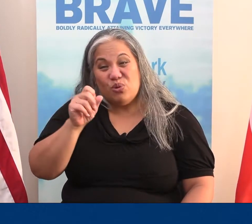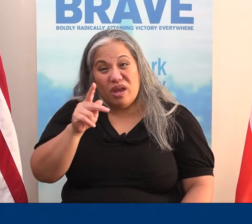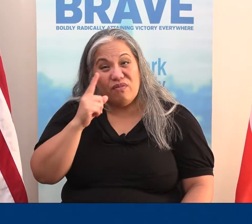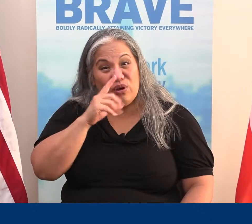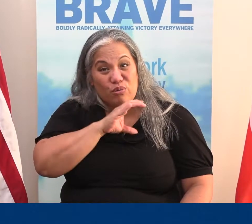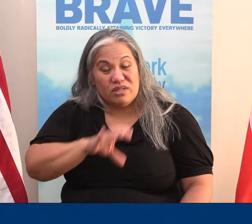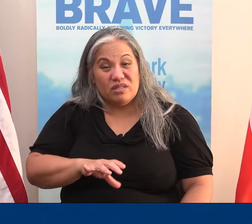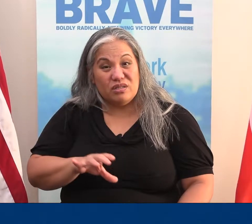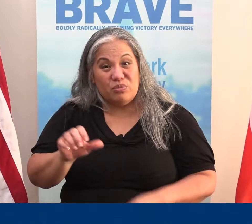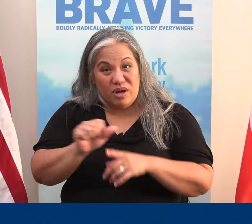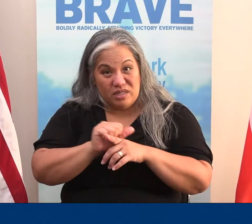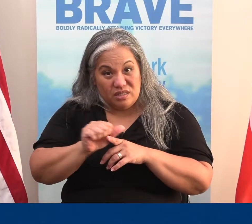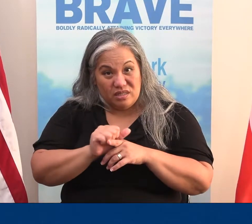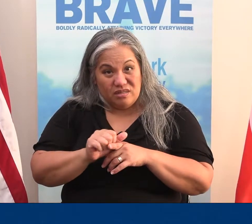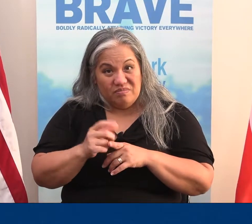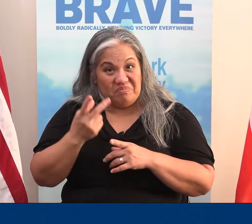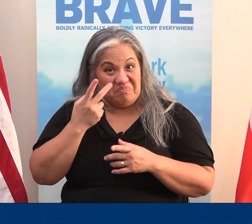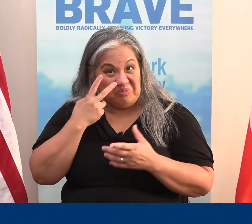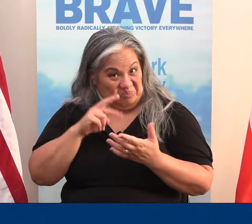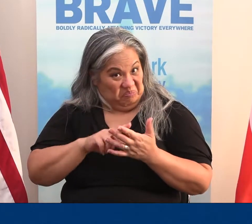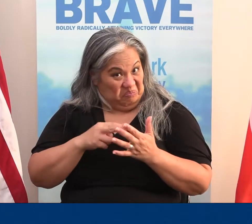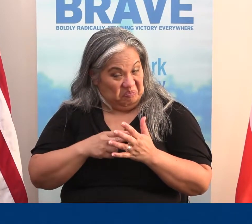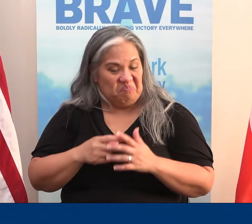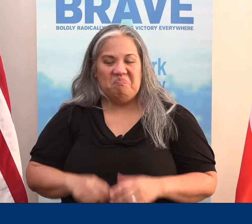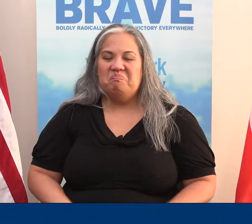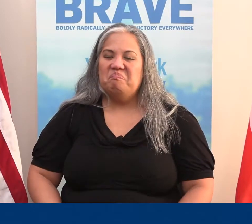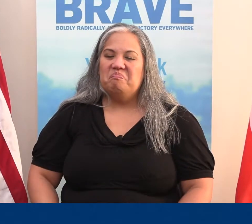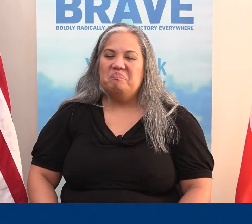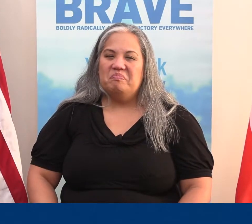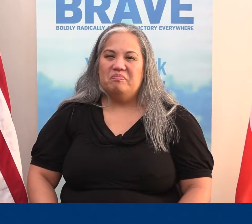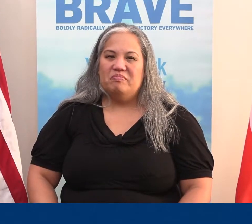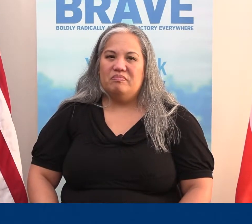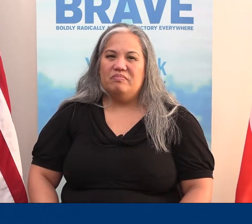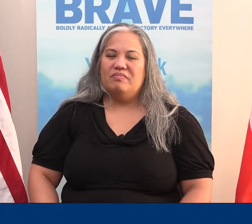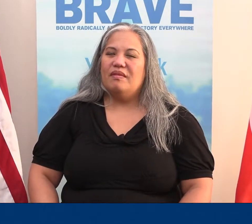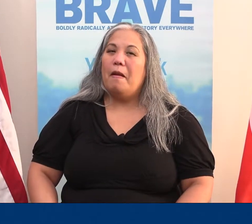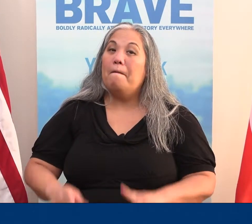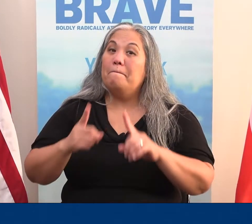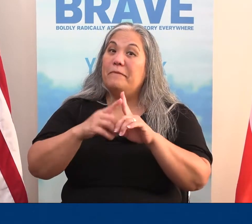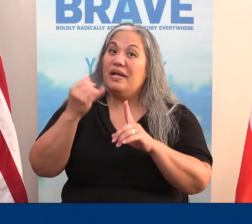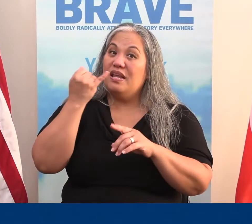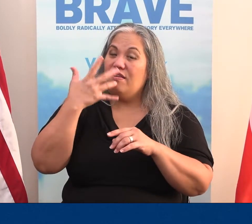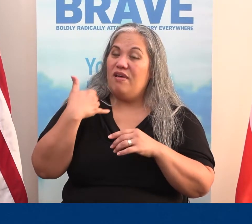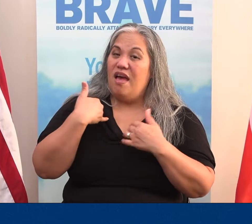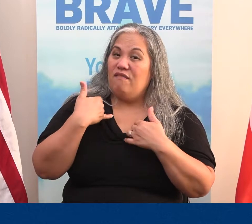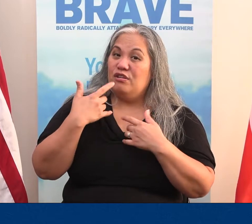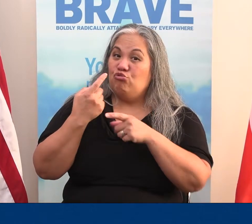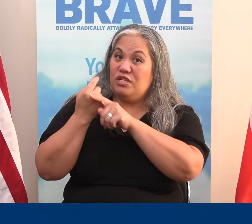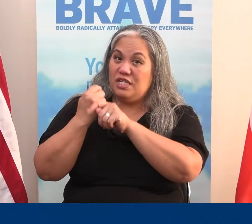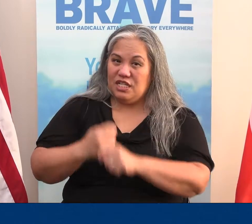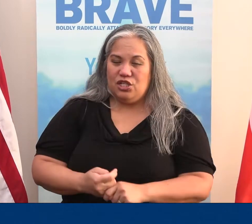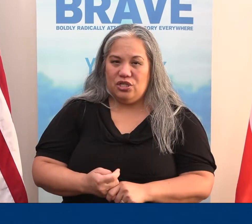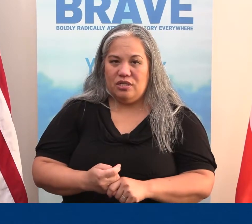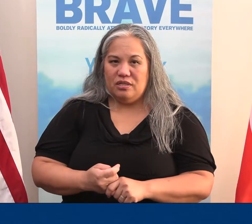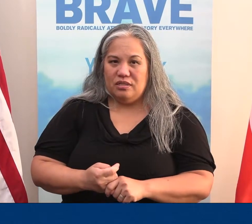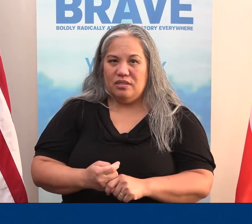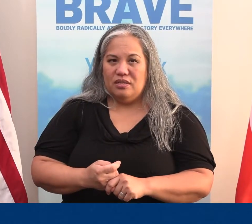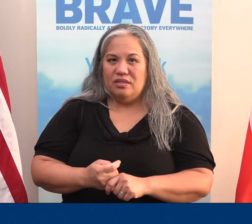And so, they're okay for Christians to practice. You see what I'm saying? But, if there is a tradition